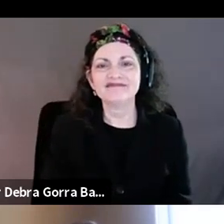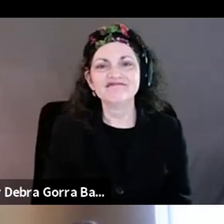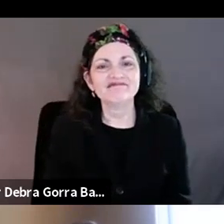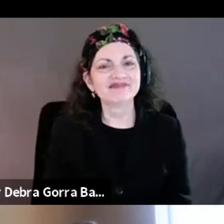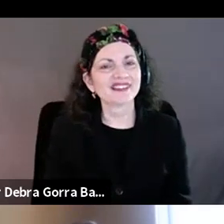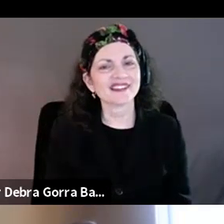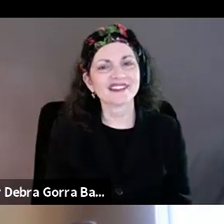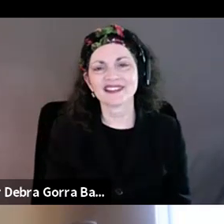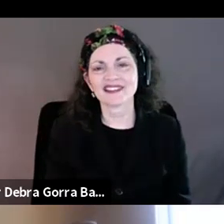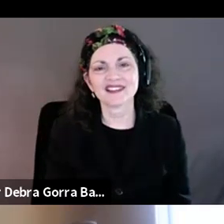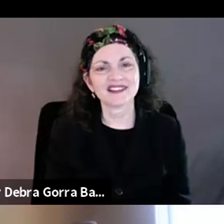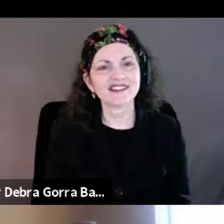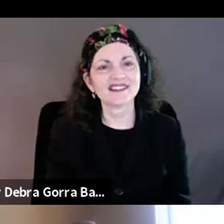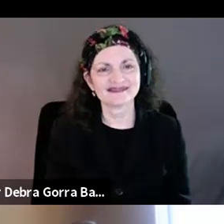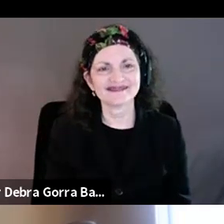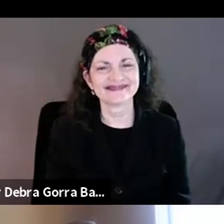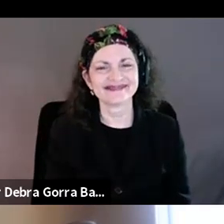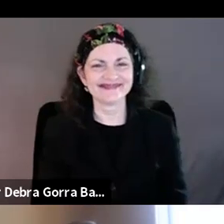No, Andrea said it beautifully.